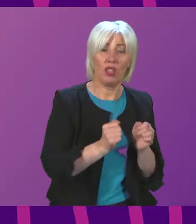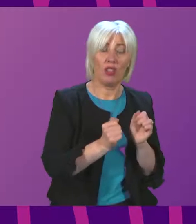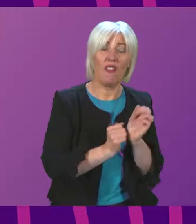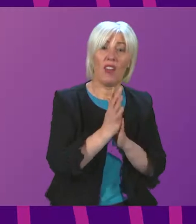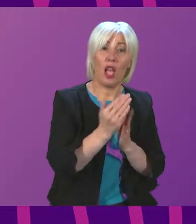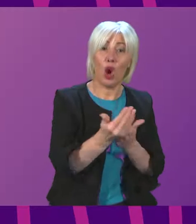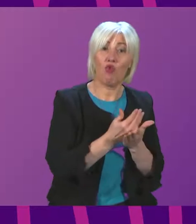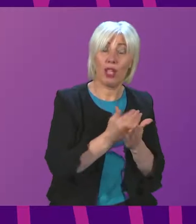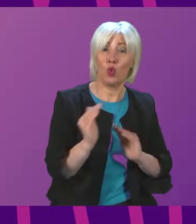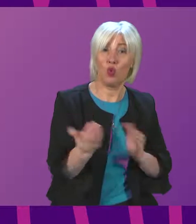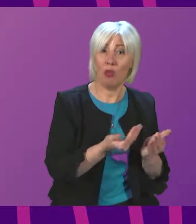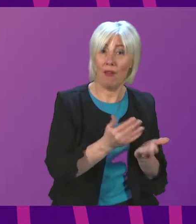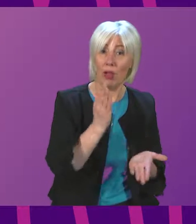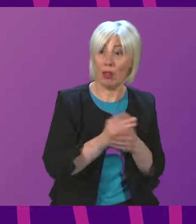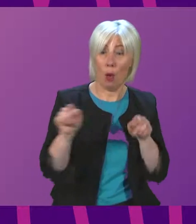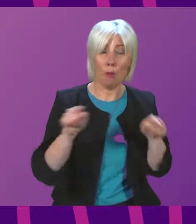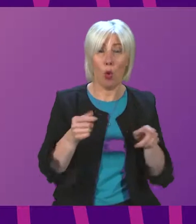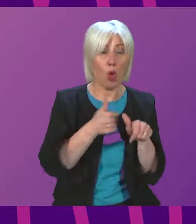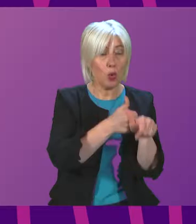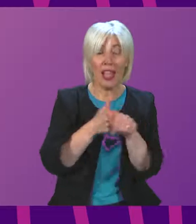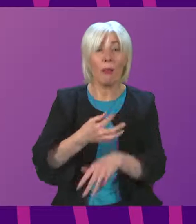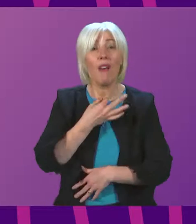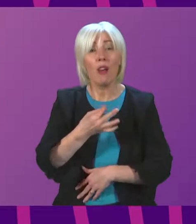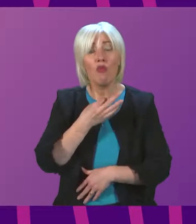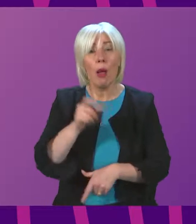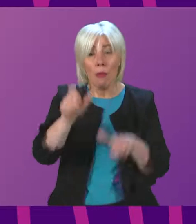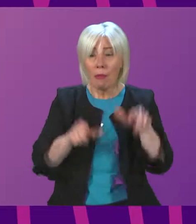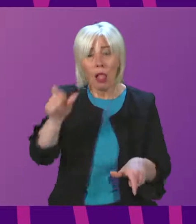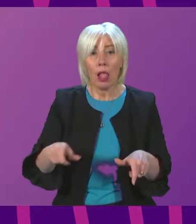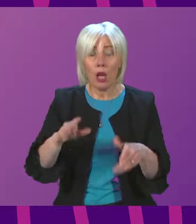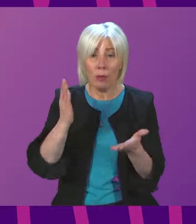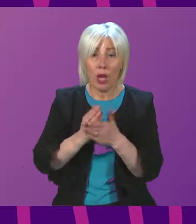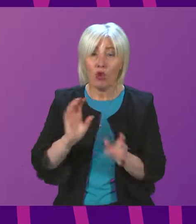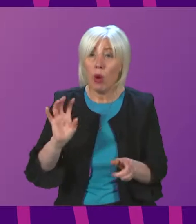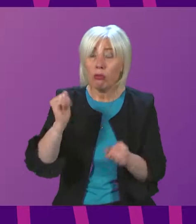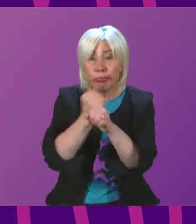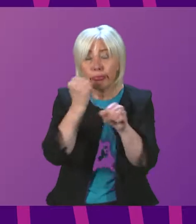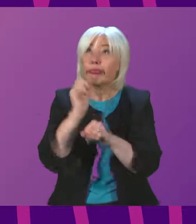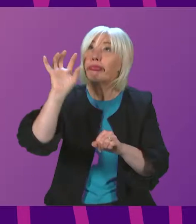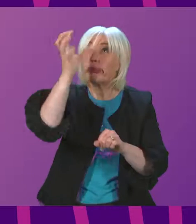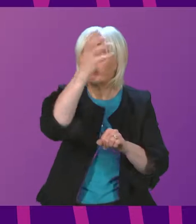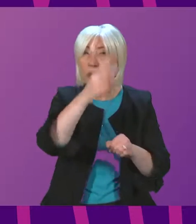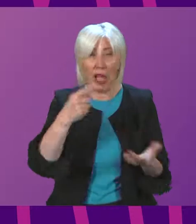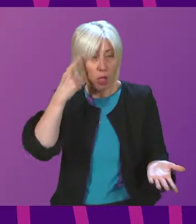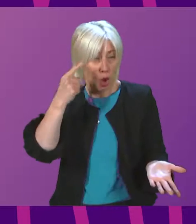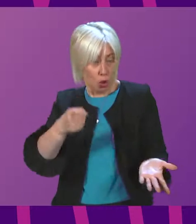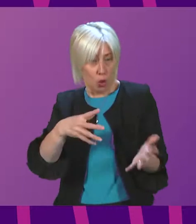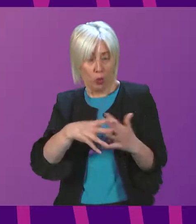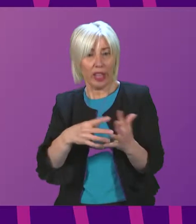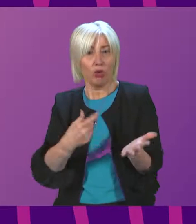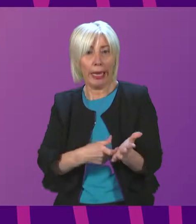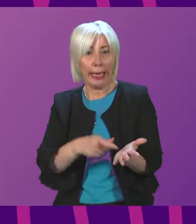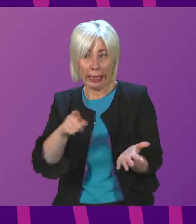in order to help those more vulnerable people to be able to get those alarms installed. I would have thought that's something that Willie Rennie